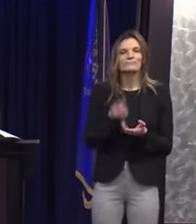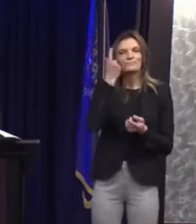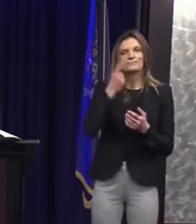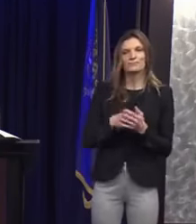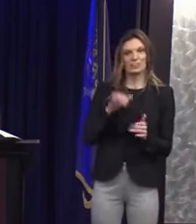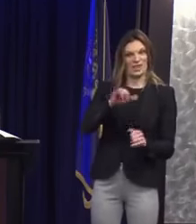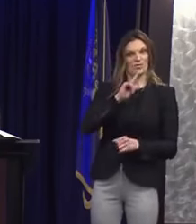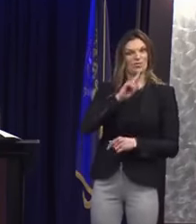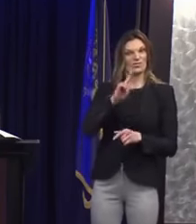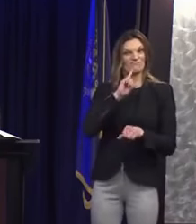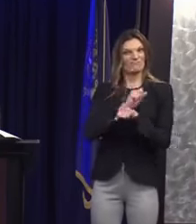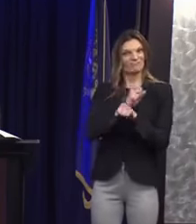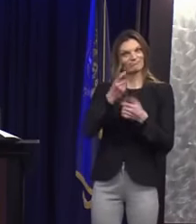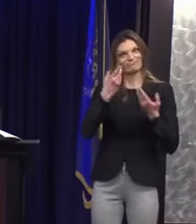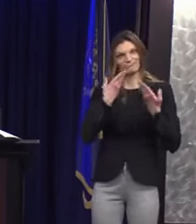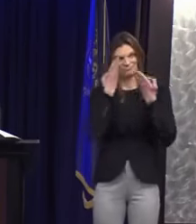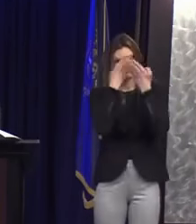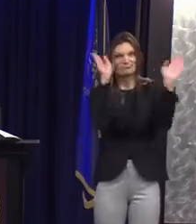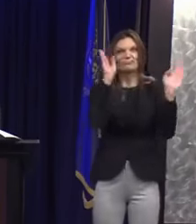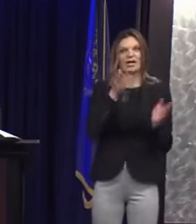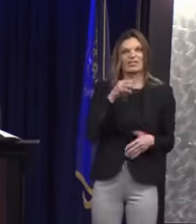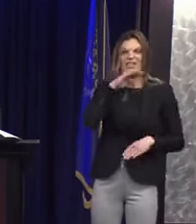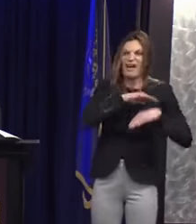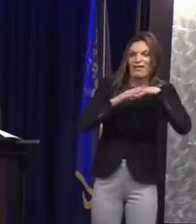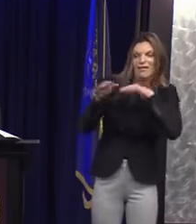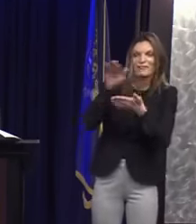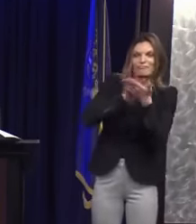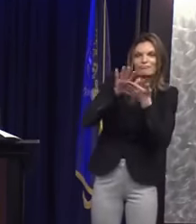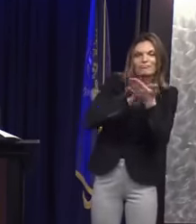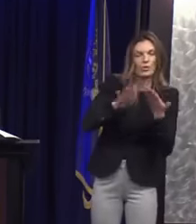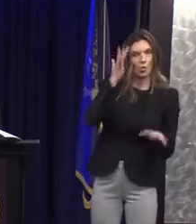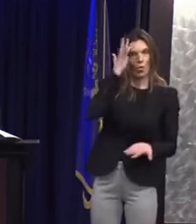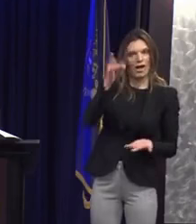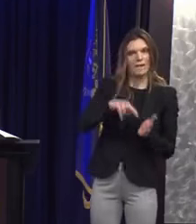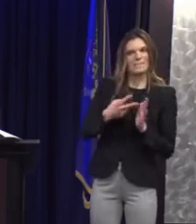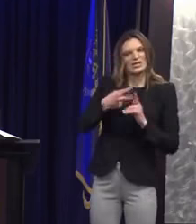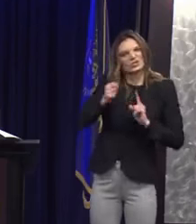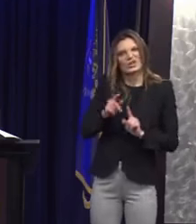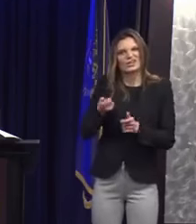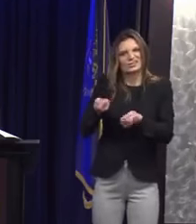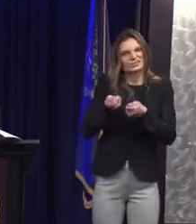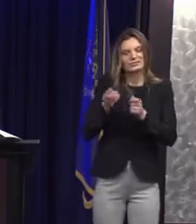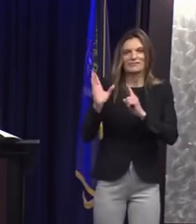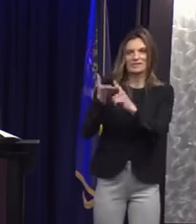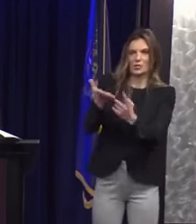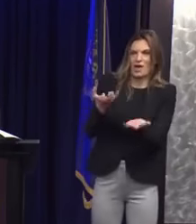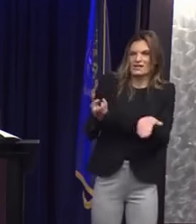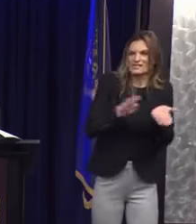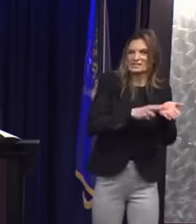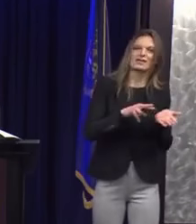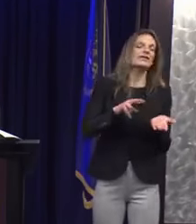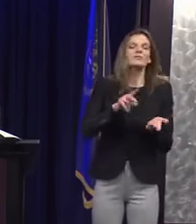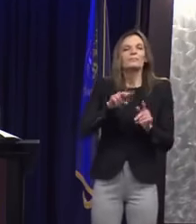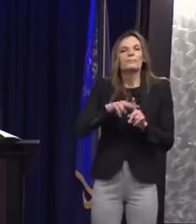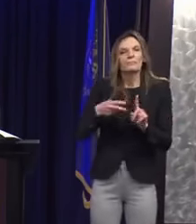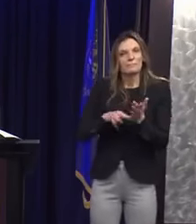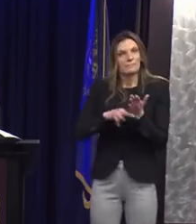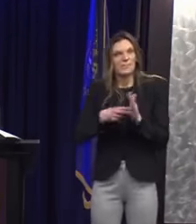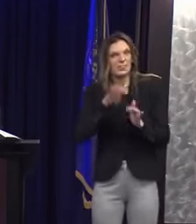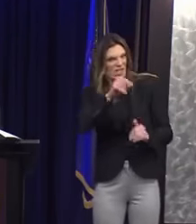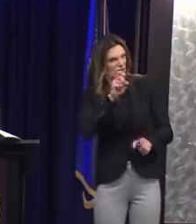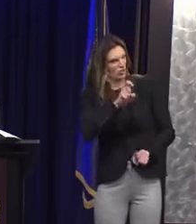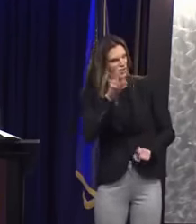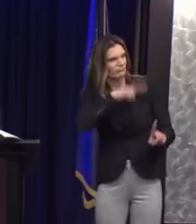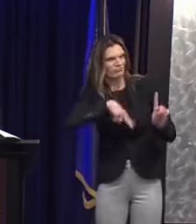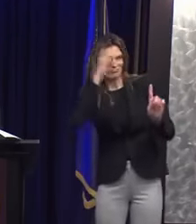lies to a voter in order to induce him or her to sign a ballot question petition.